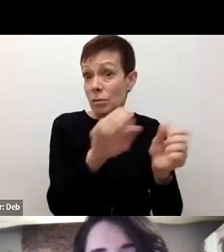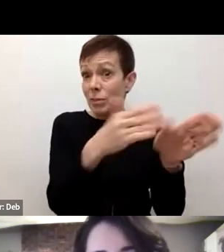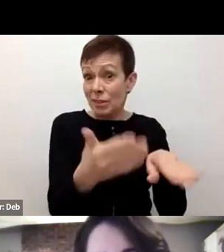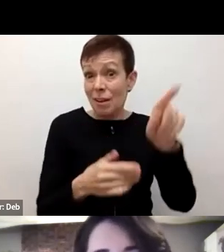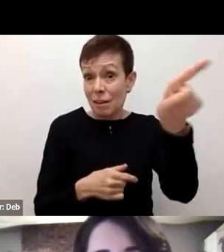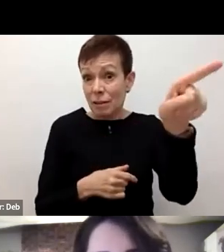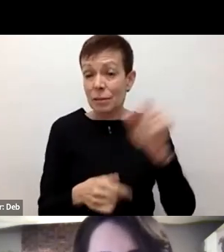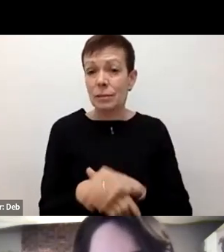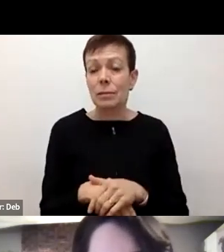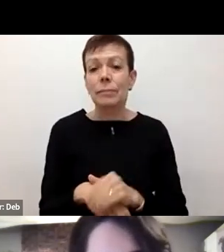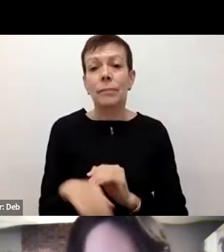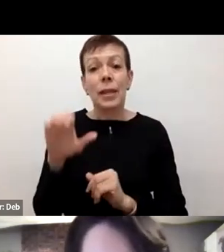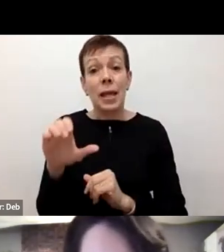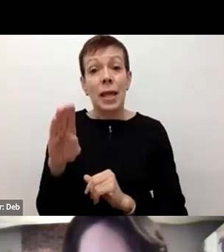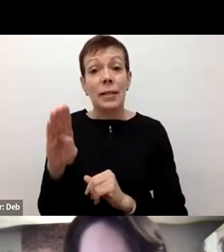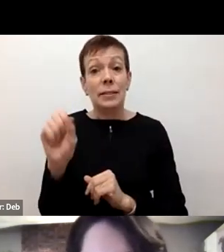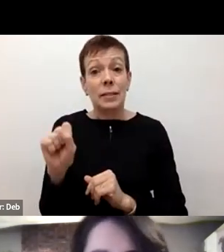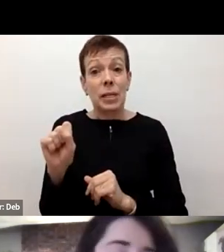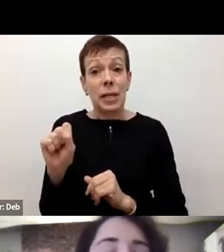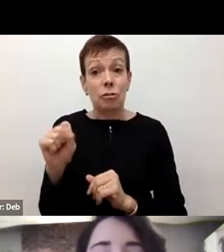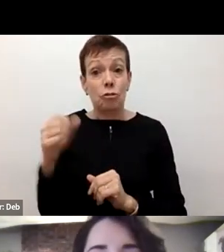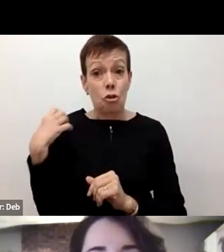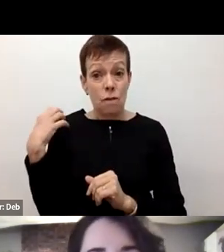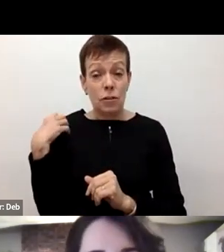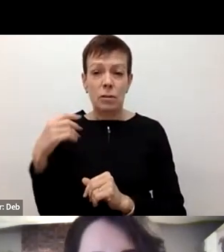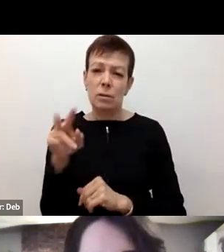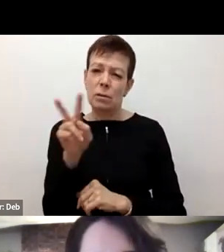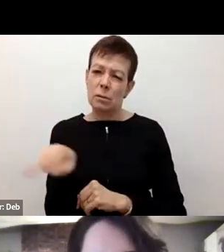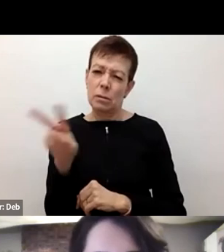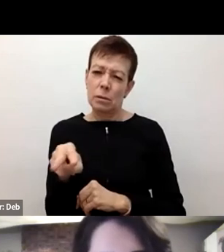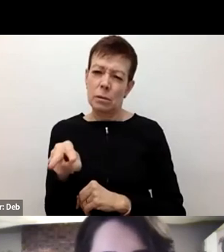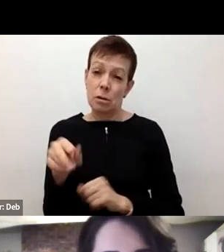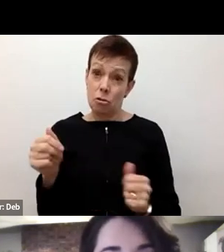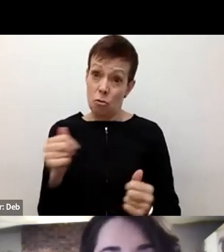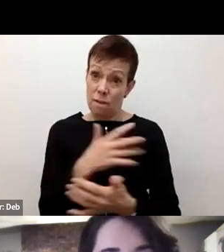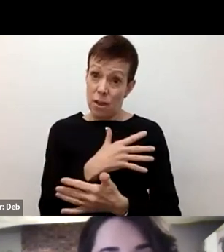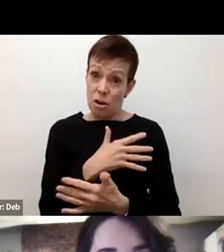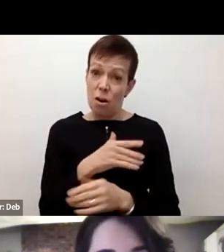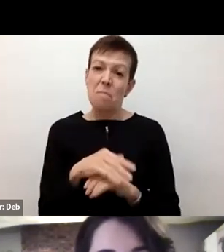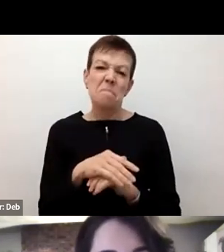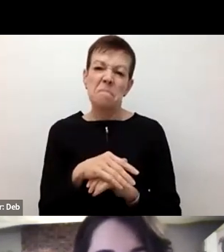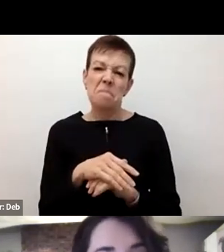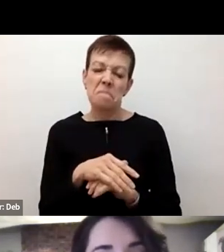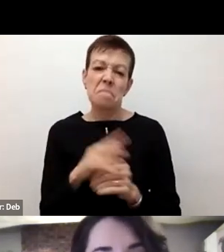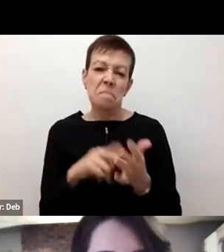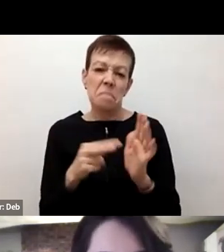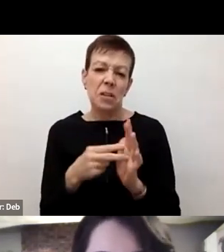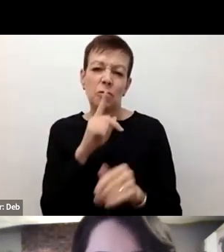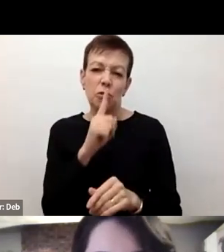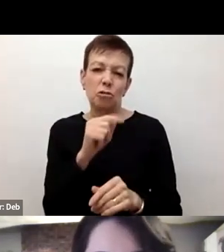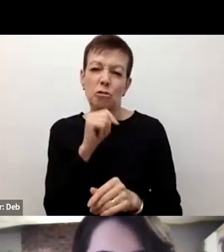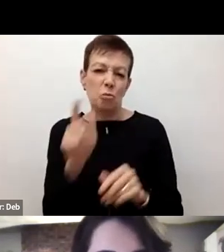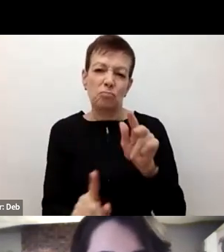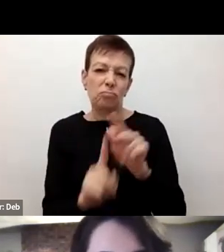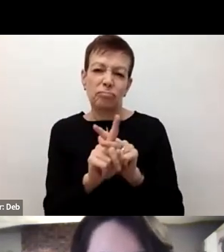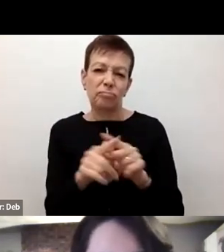interpreted that fear as an indication that that person will not show up for deportation or for